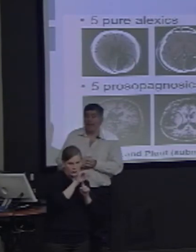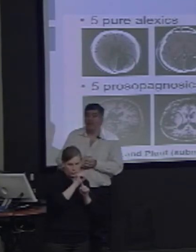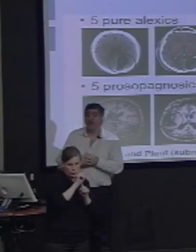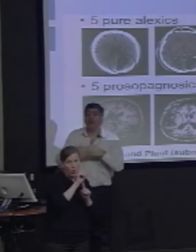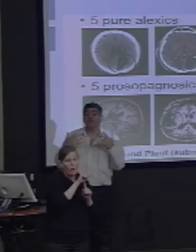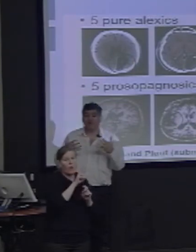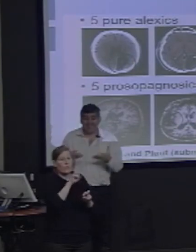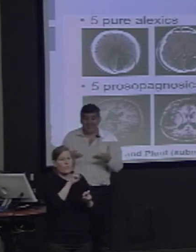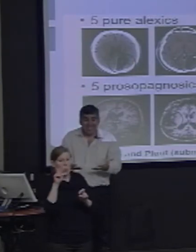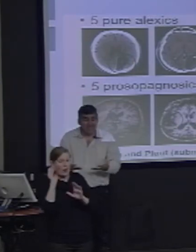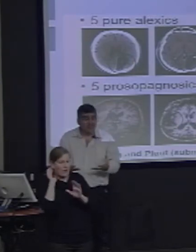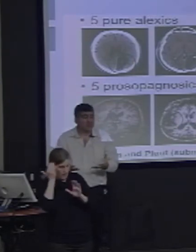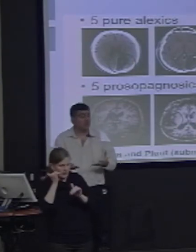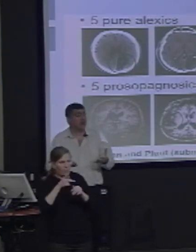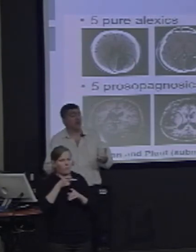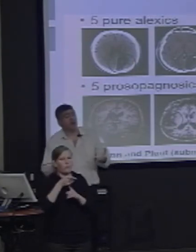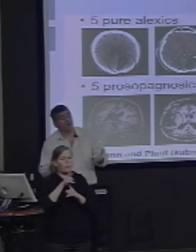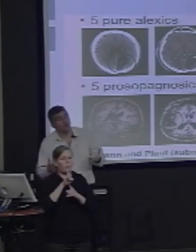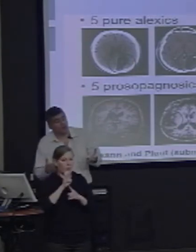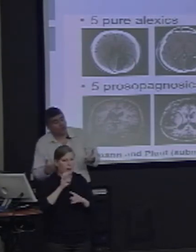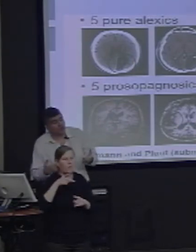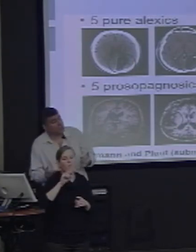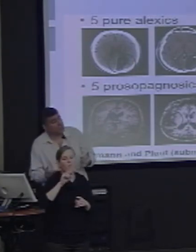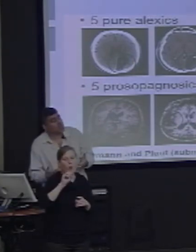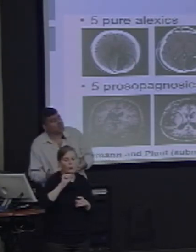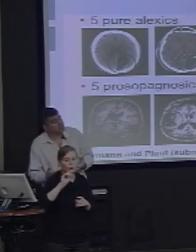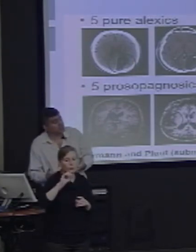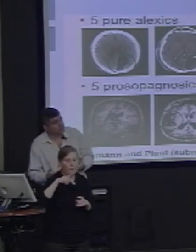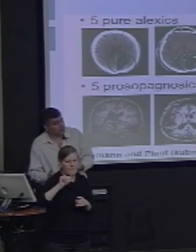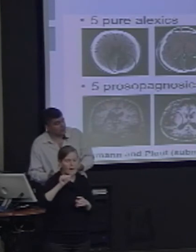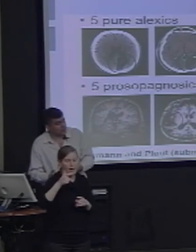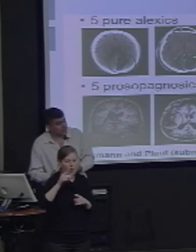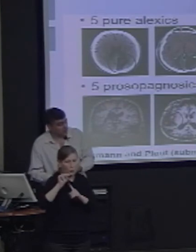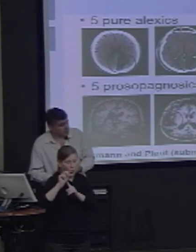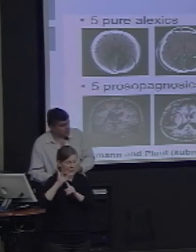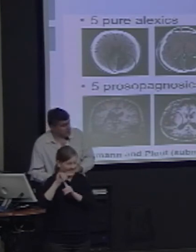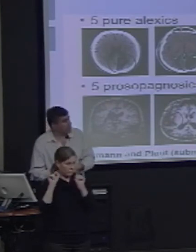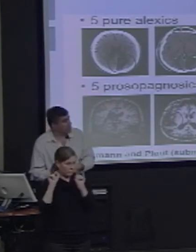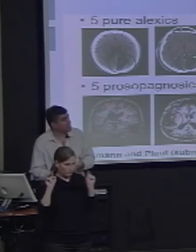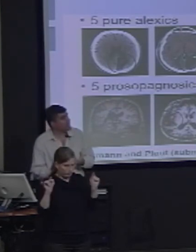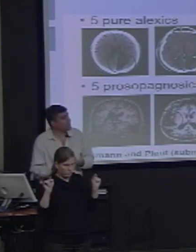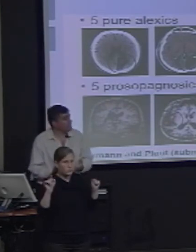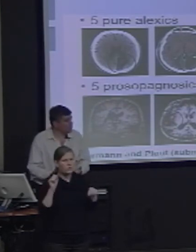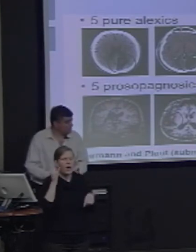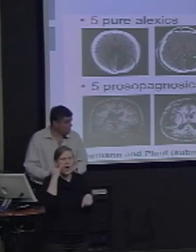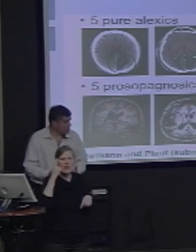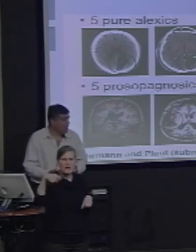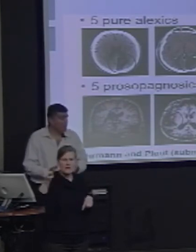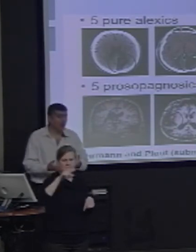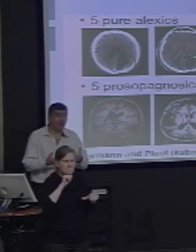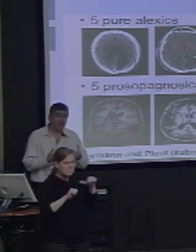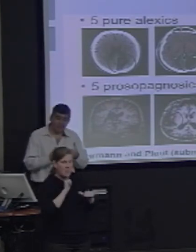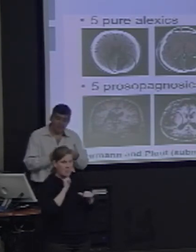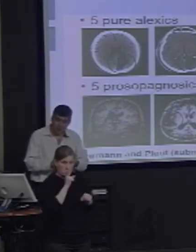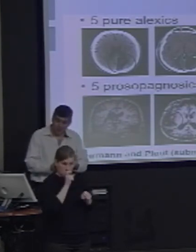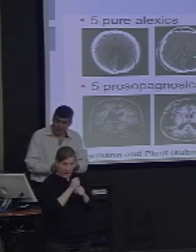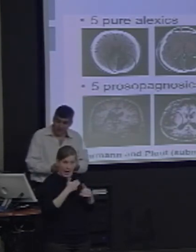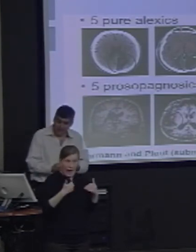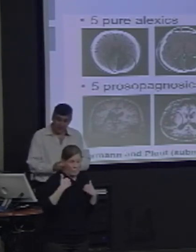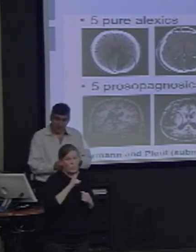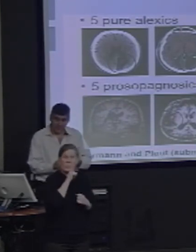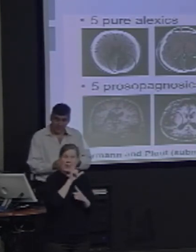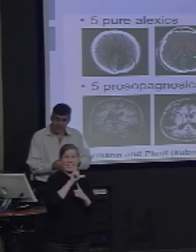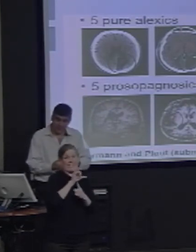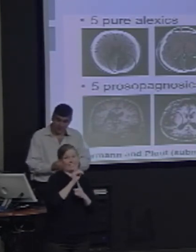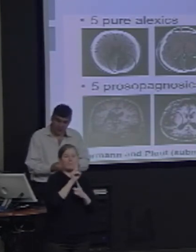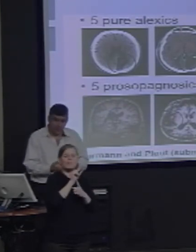that don't have frank lesions, but are what are called congenital prosopagnosics. That are, say, individuals who have abnormally